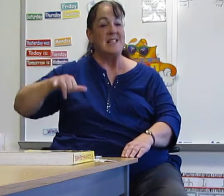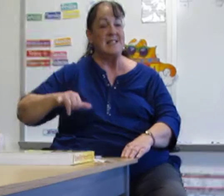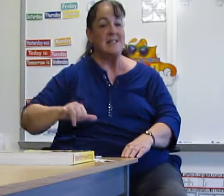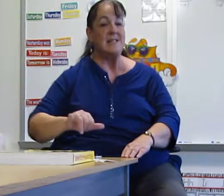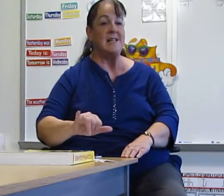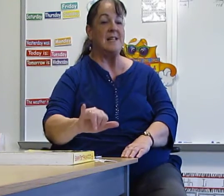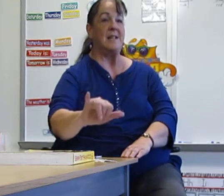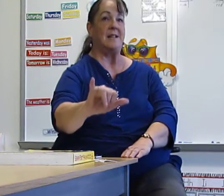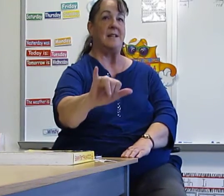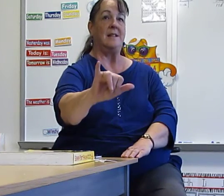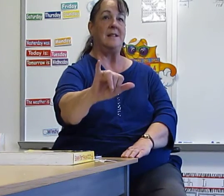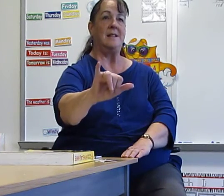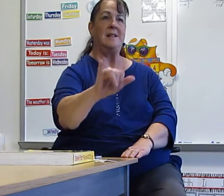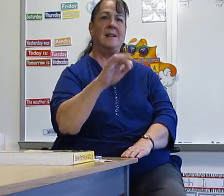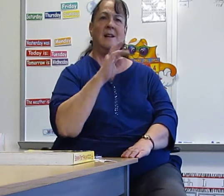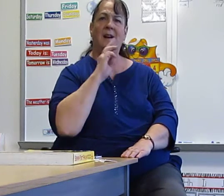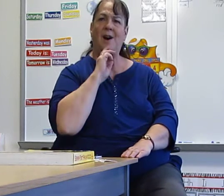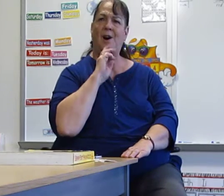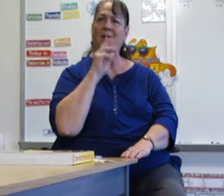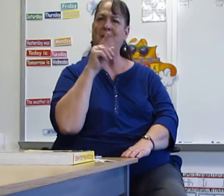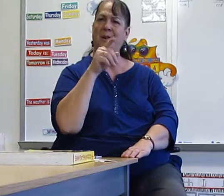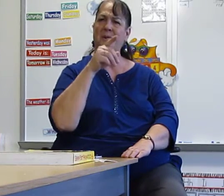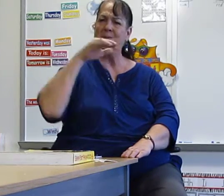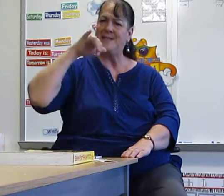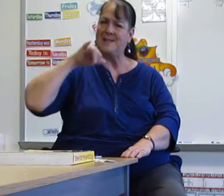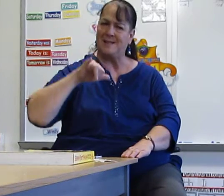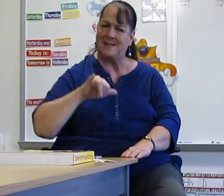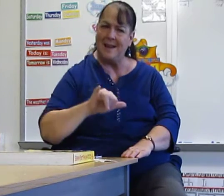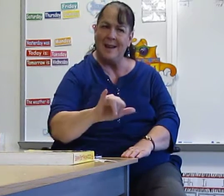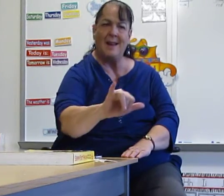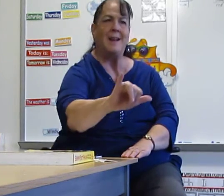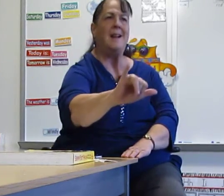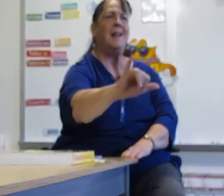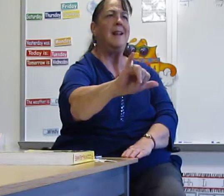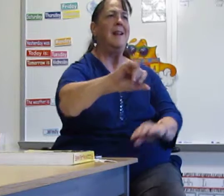Still. Are you still going?